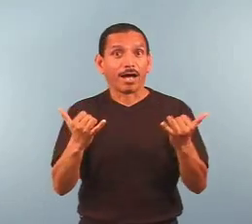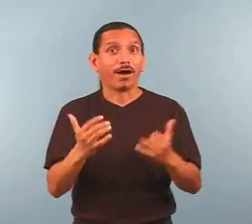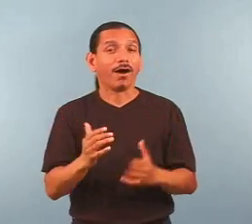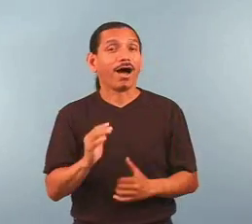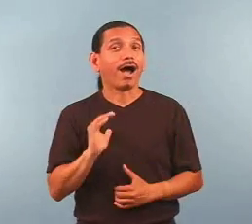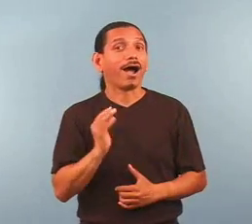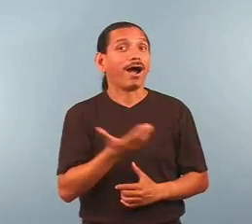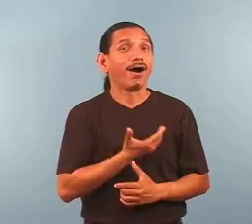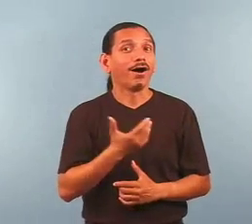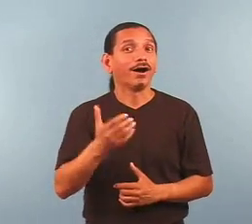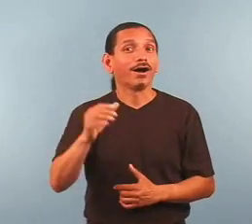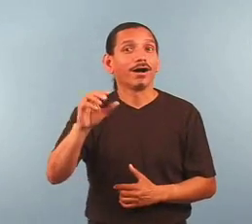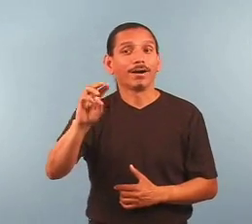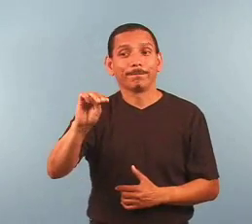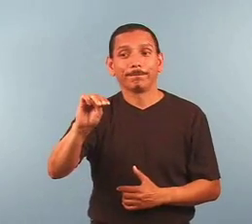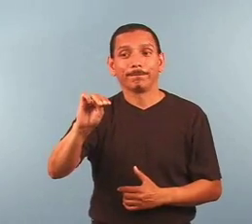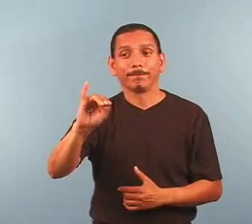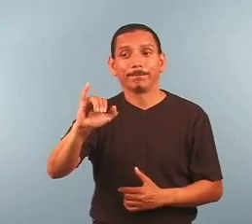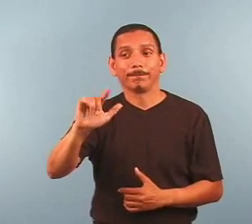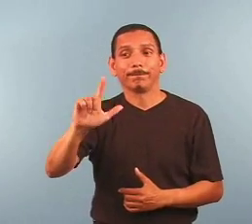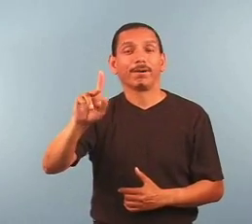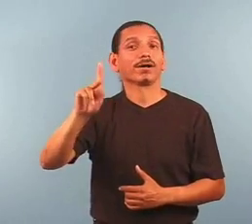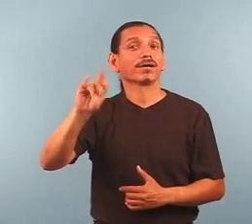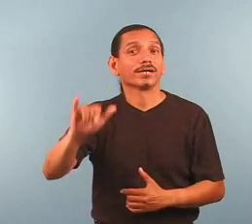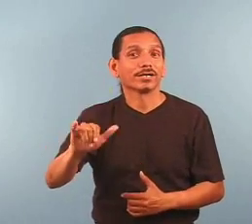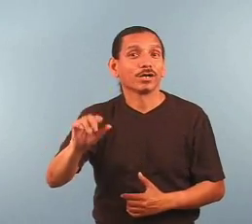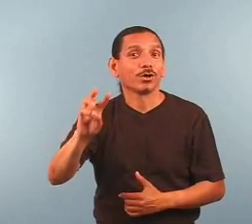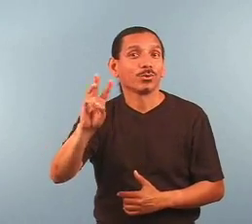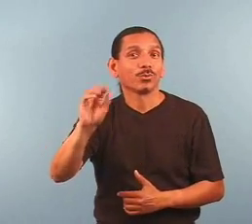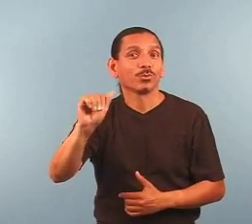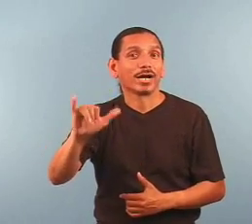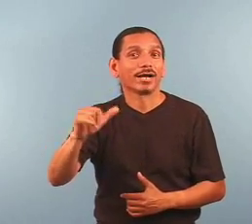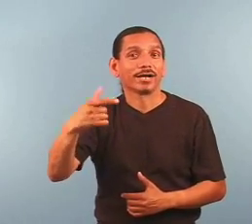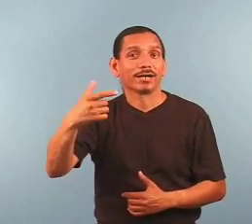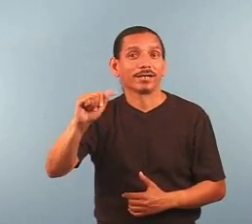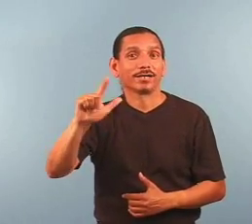4 Our Milky Way galaxy